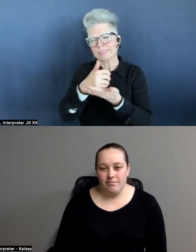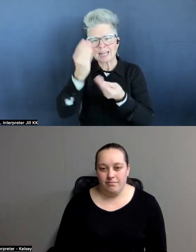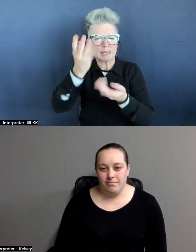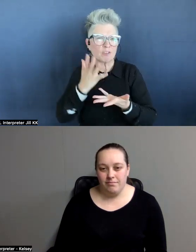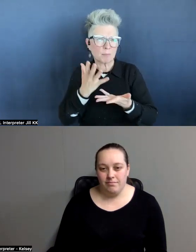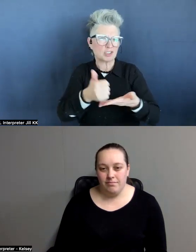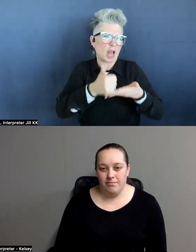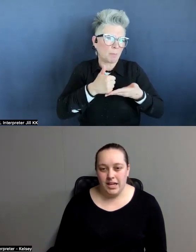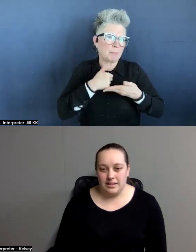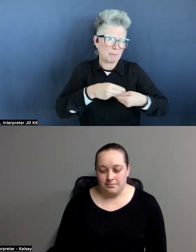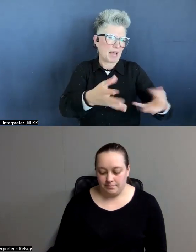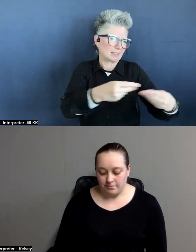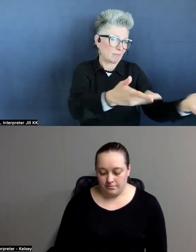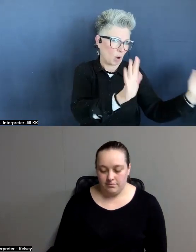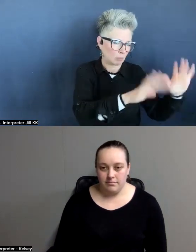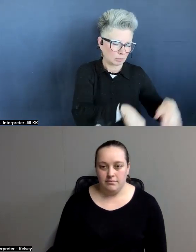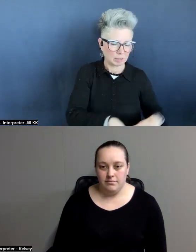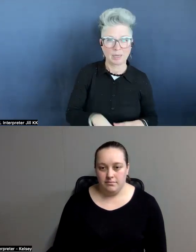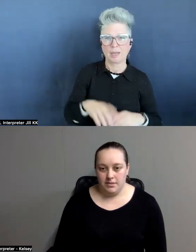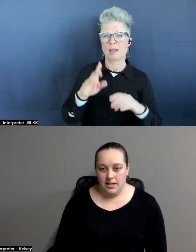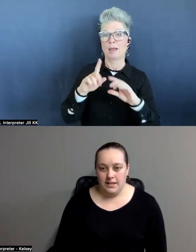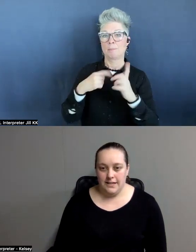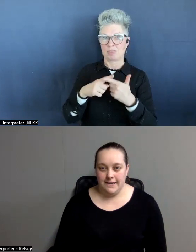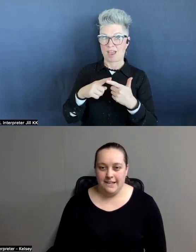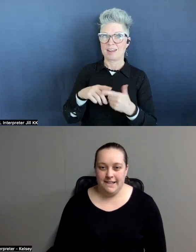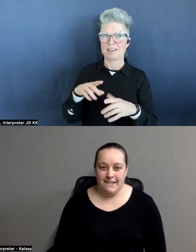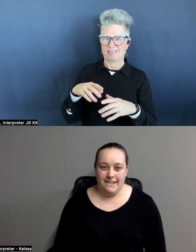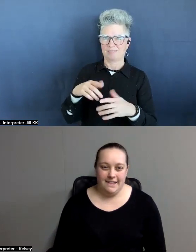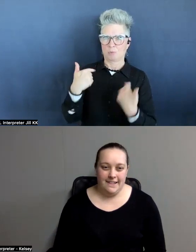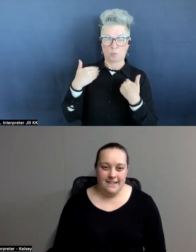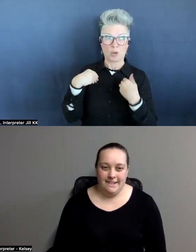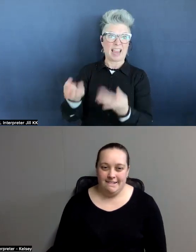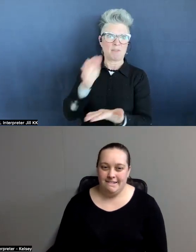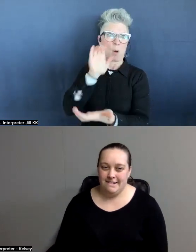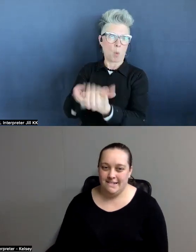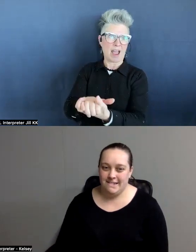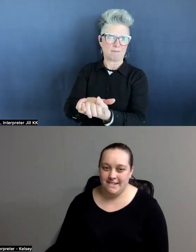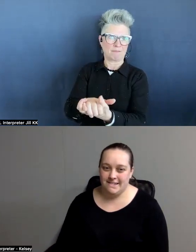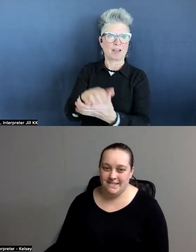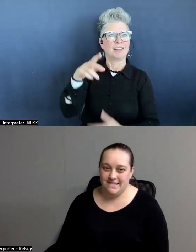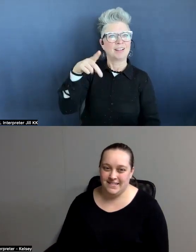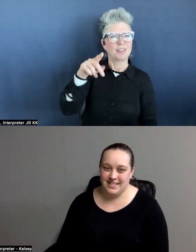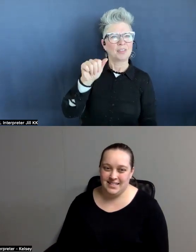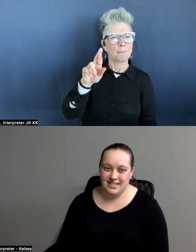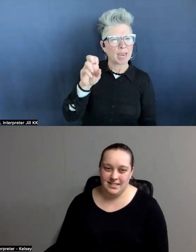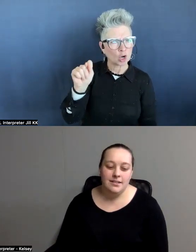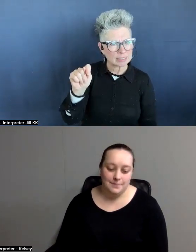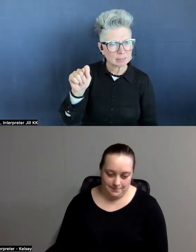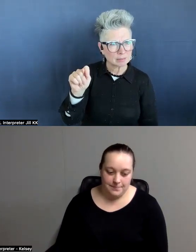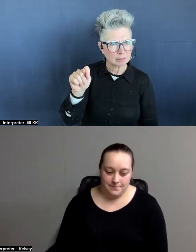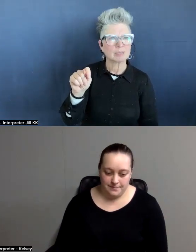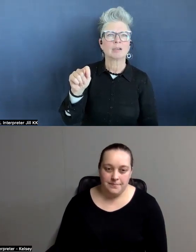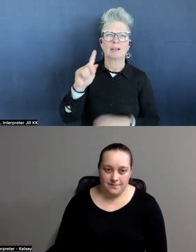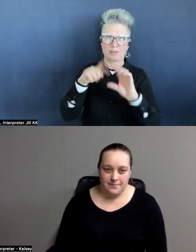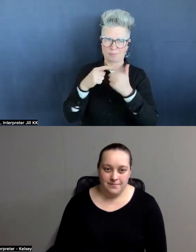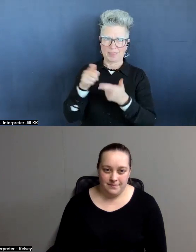around. Right. Well, then I gave him the wife, the parrot. And then he became, you know,